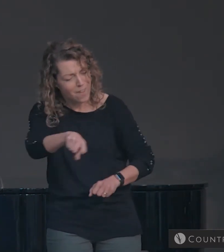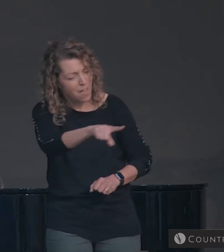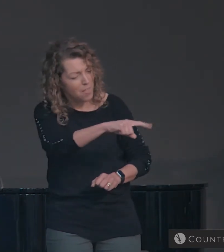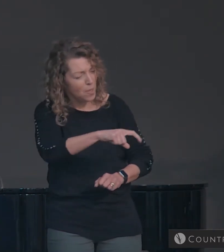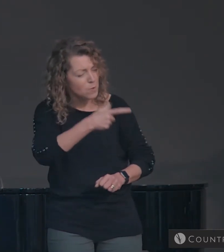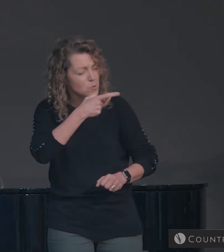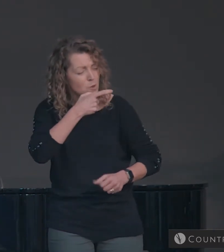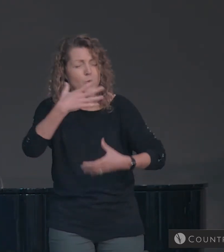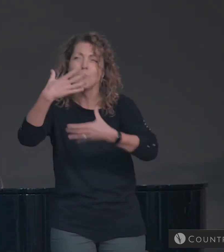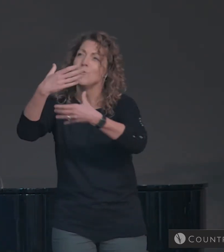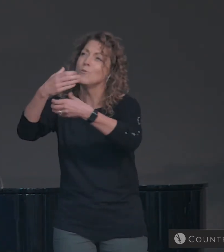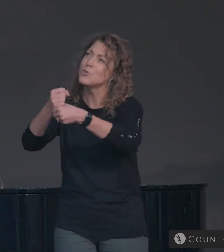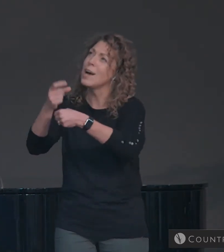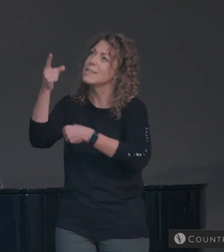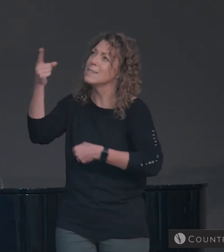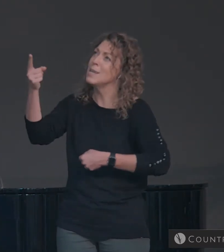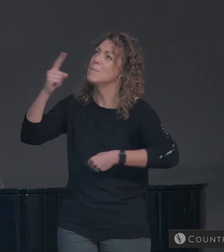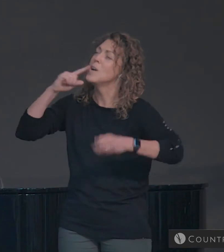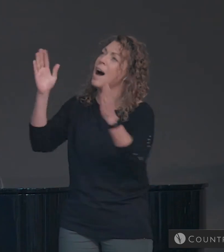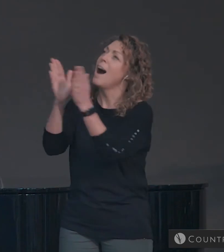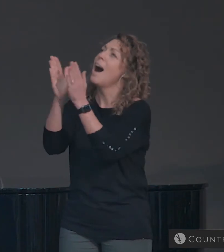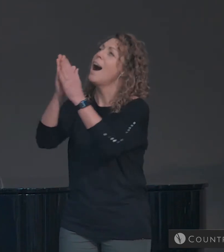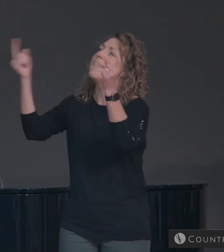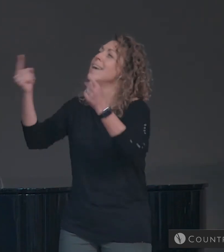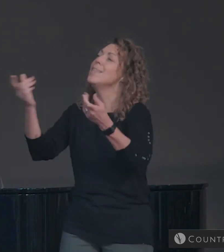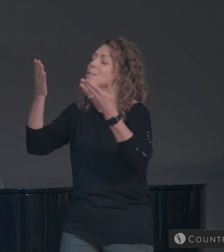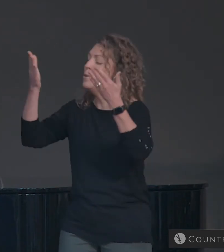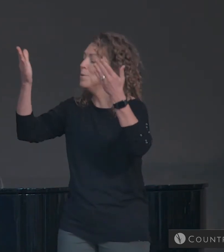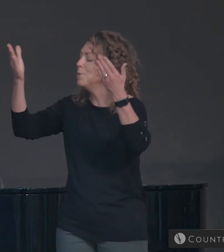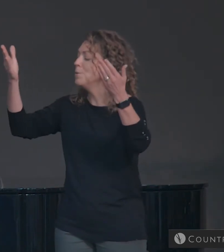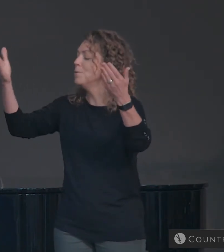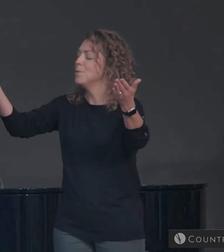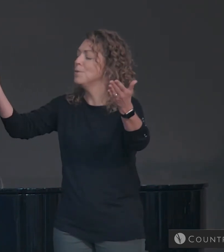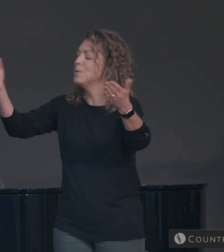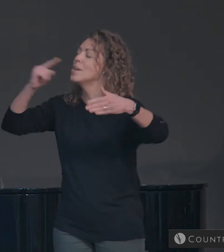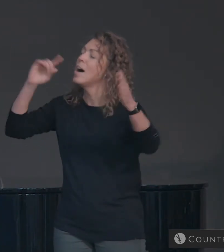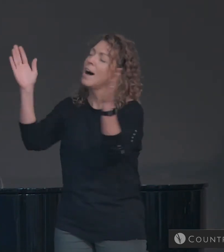who hope in Him. Hallelujah,